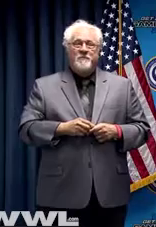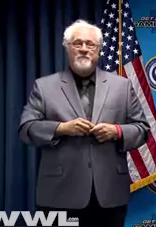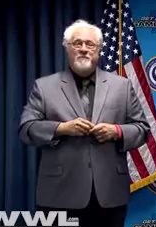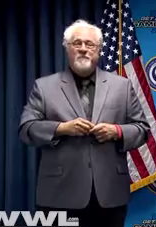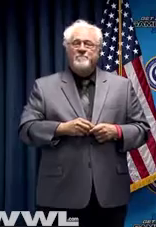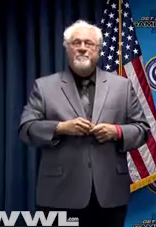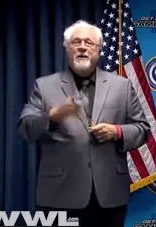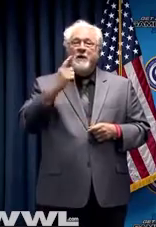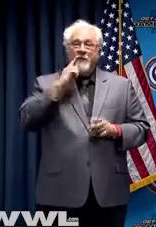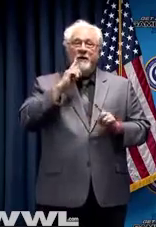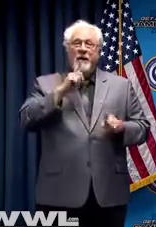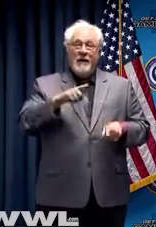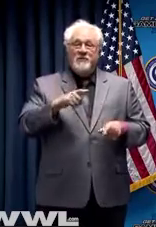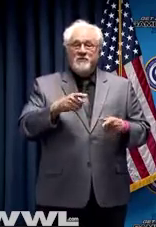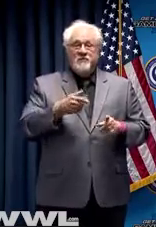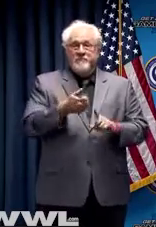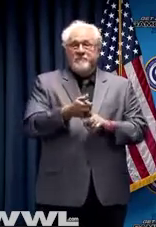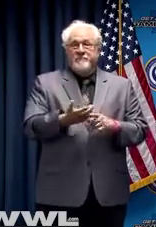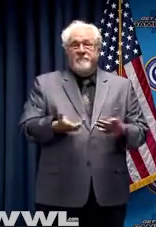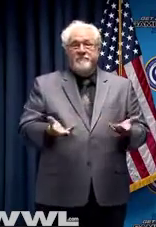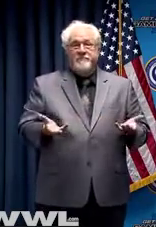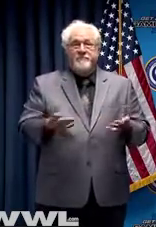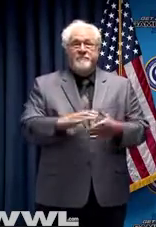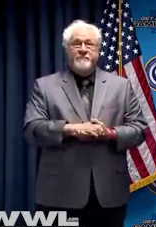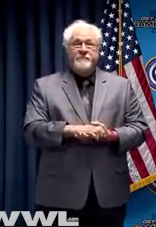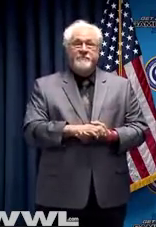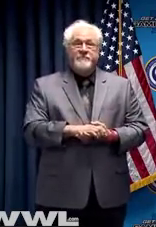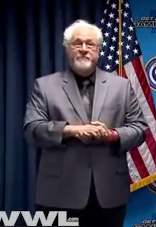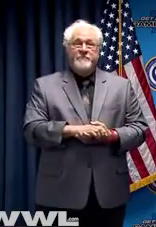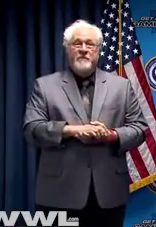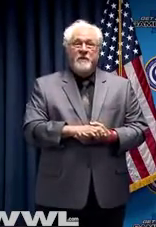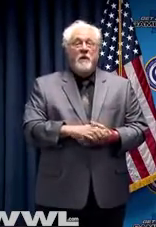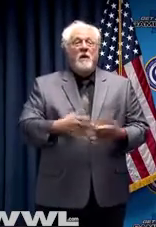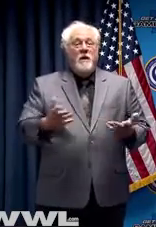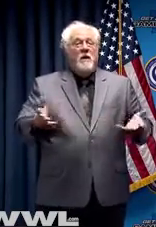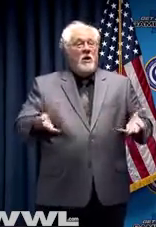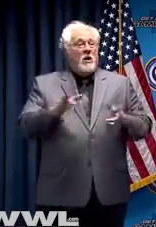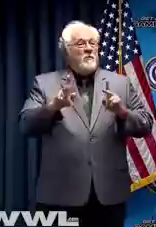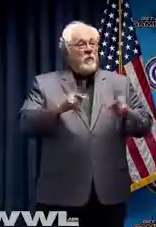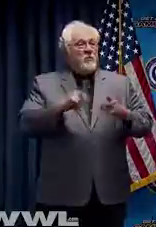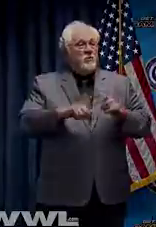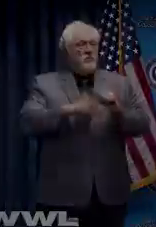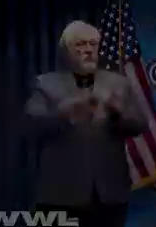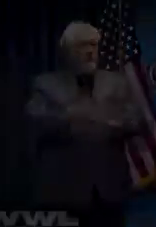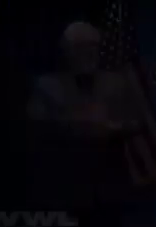I think the answer speaks for itself. So I would encourage people to comply.